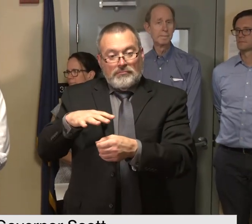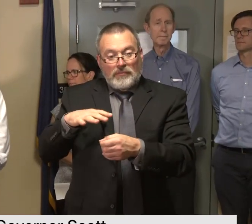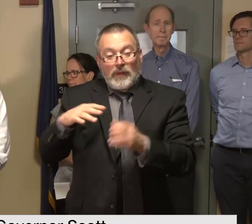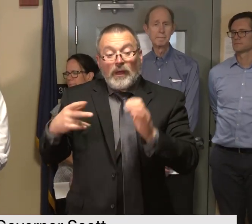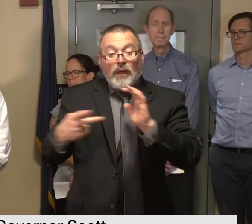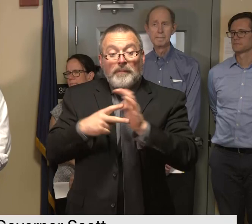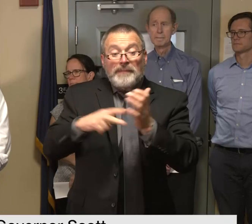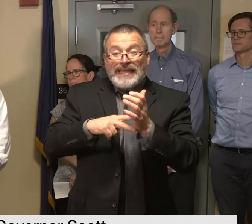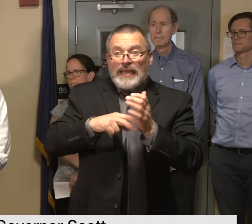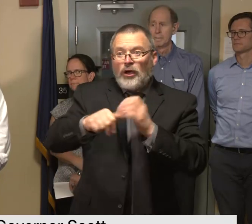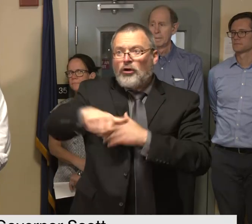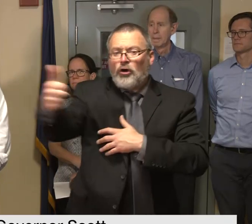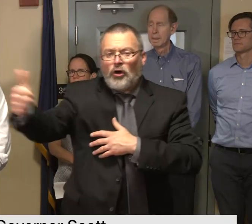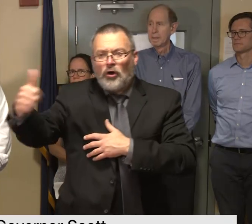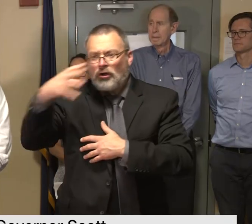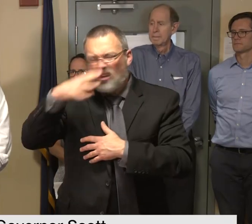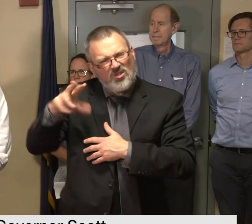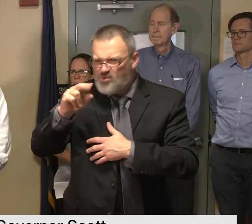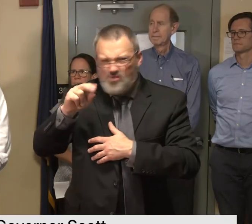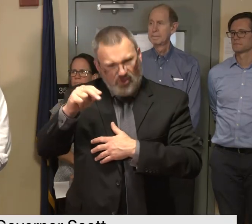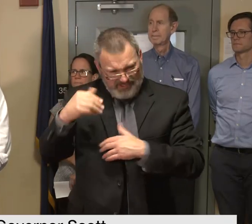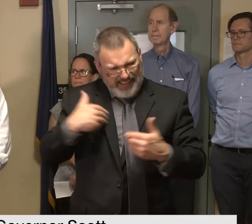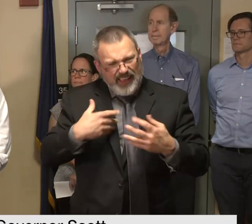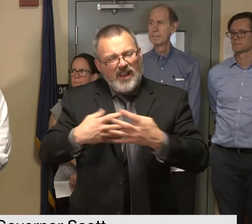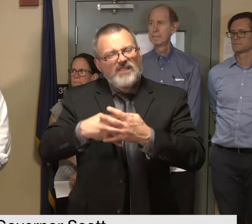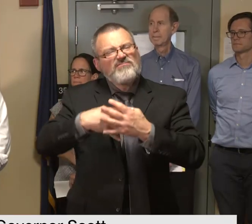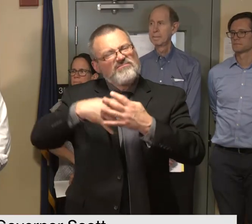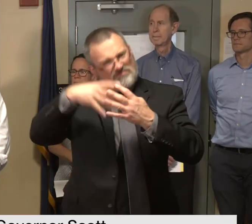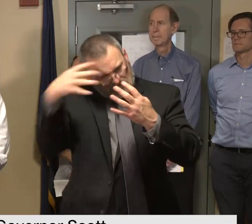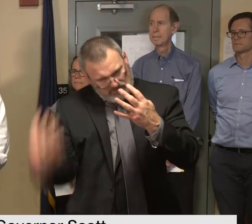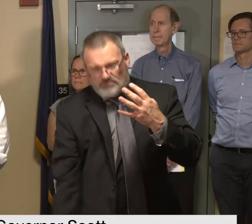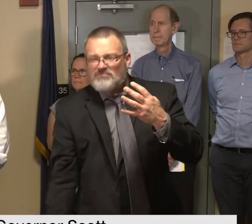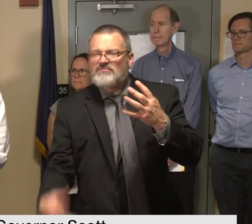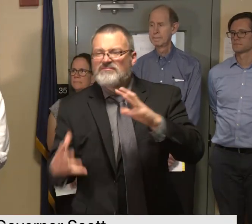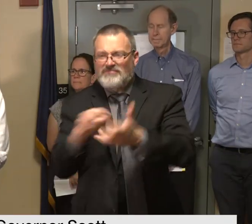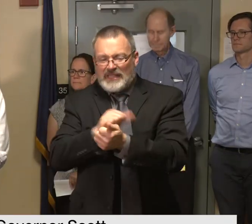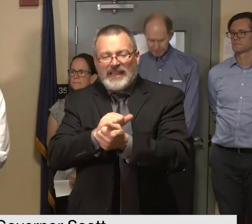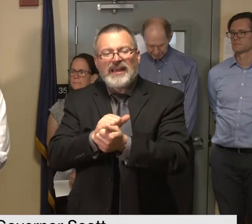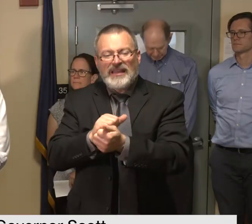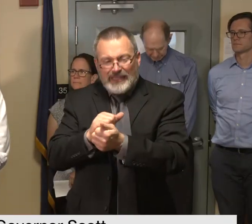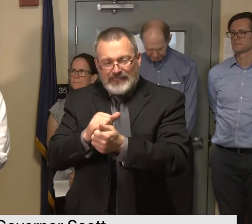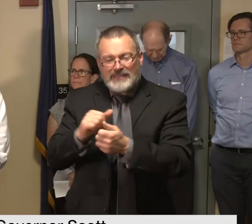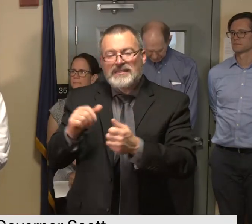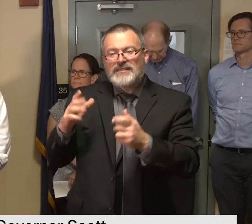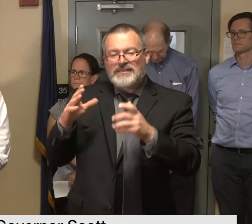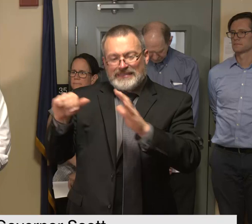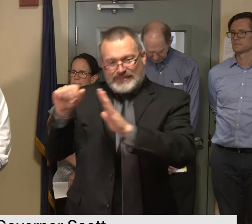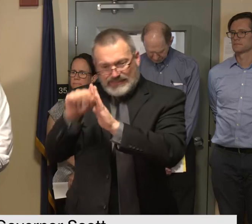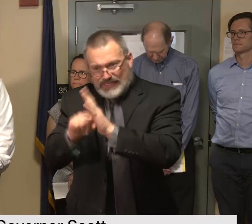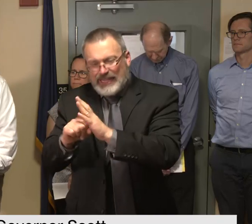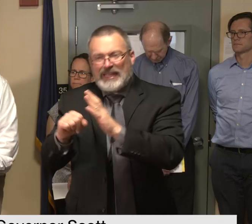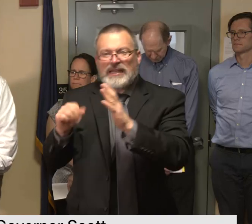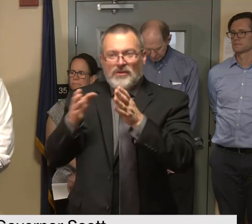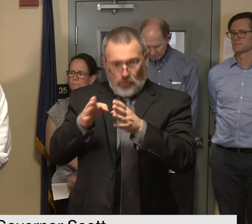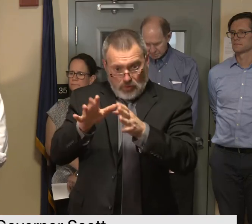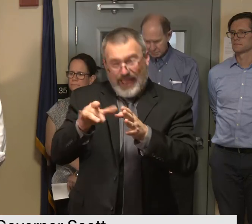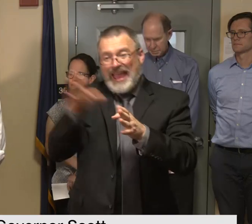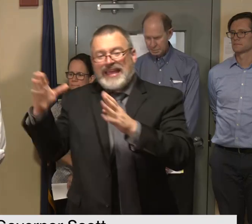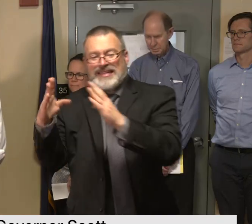damage that we've all seen many much of which thanks to you all for the pictures that you're sharing on media